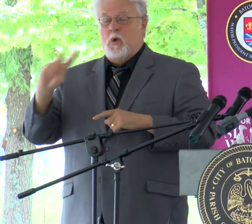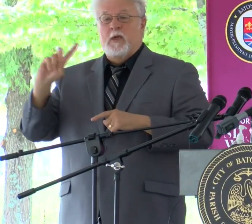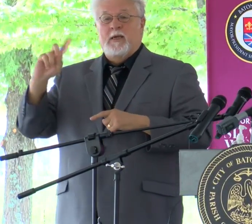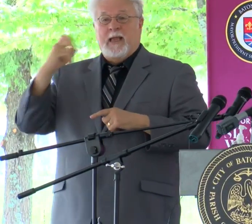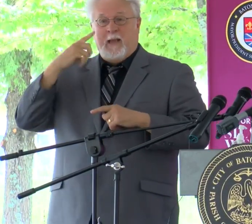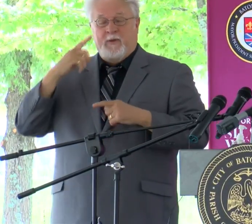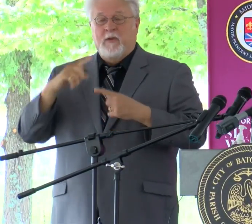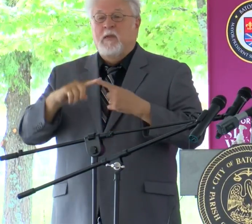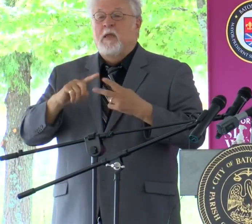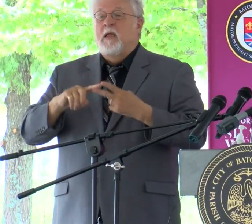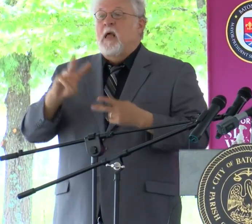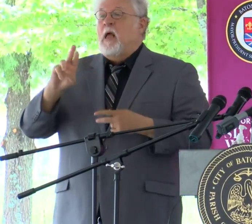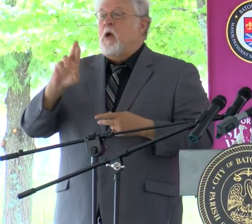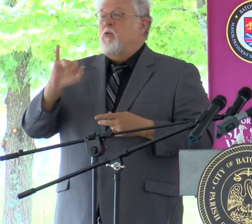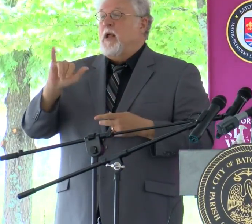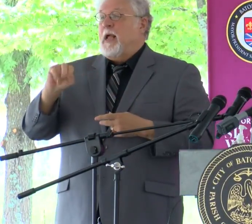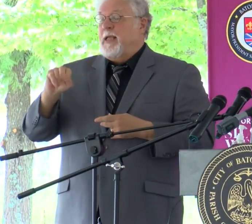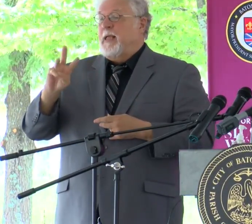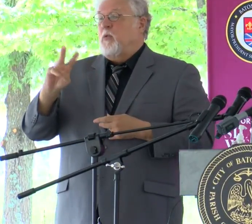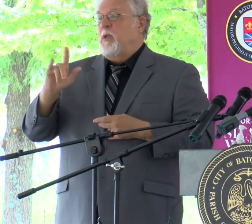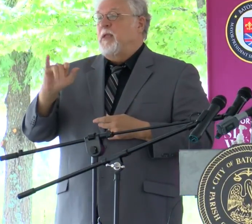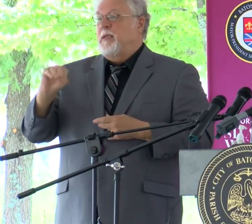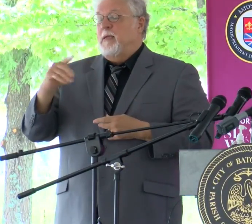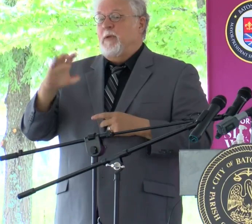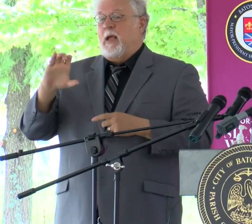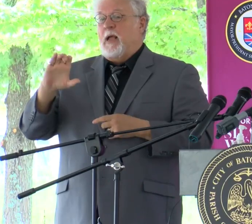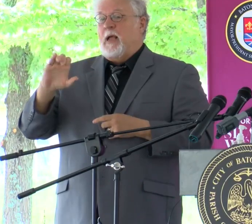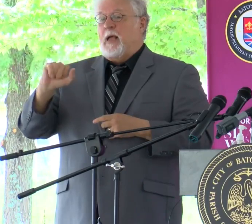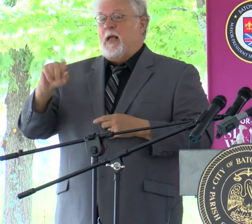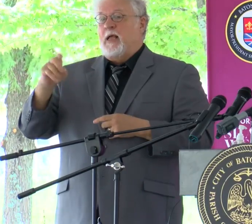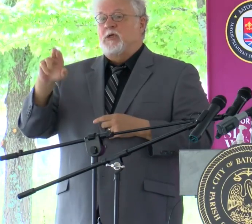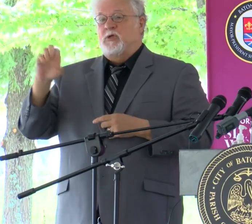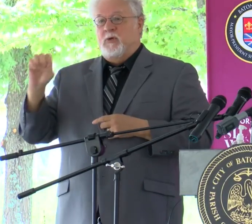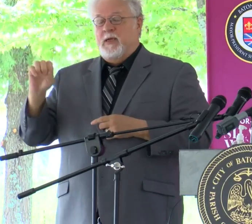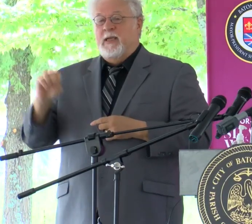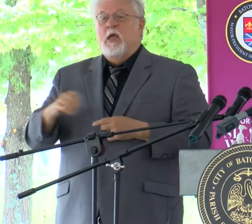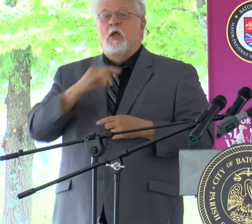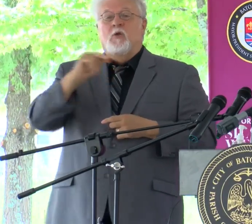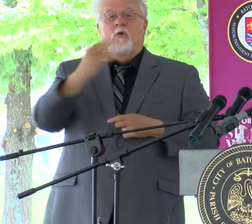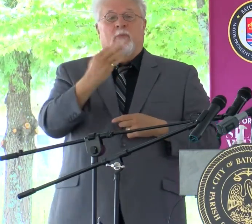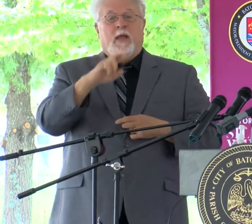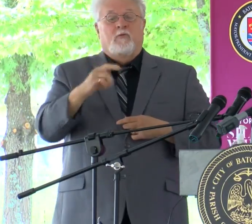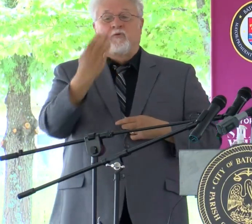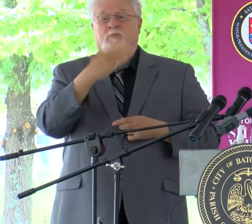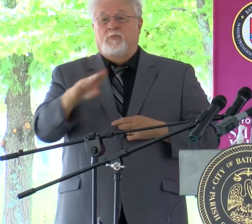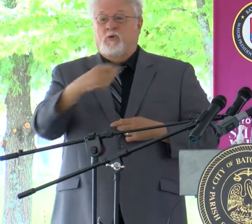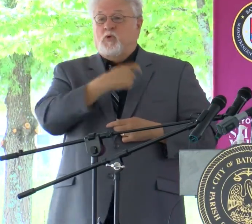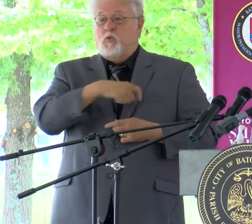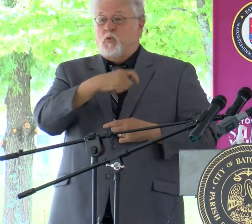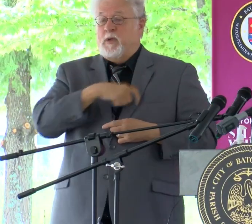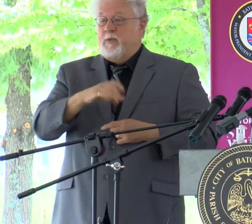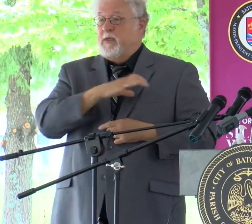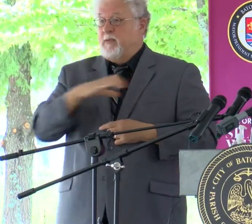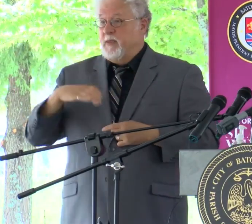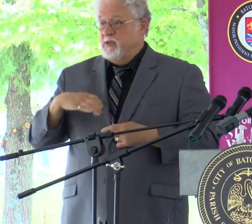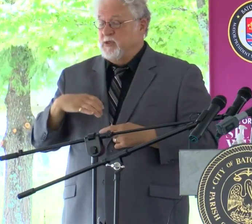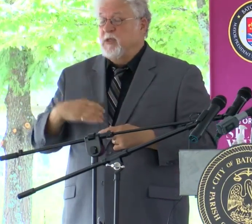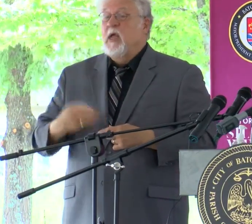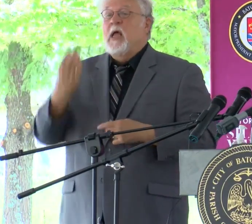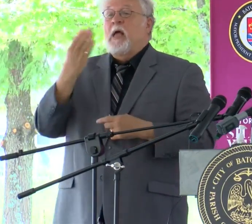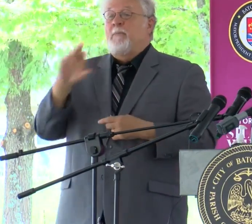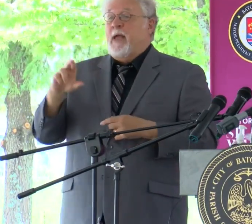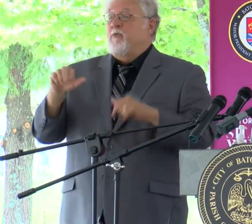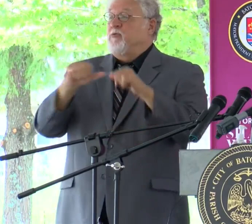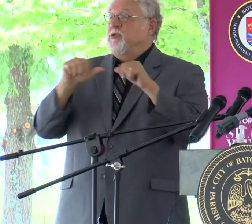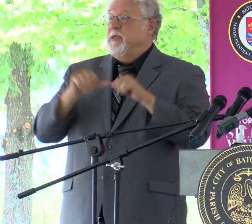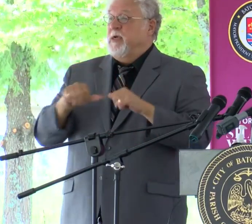Williams of Cadre, the North Baton Rouge Blue Ribbon Commission, the Baton Rouge